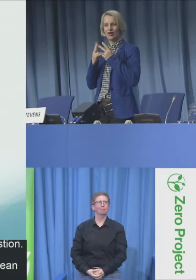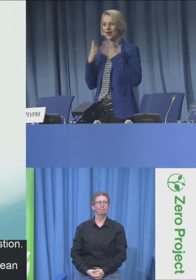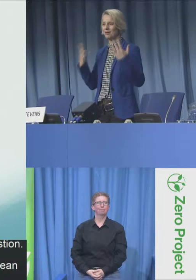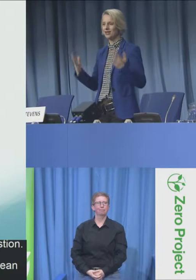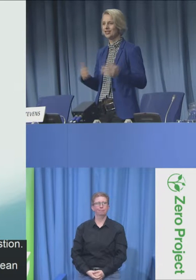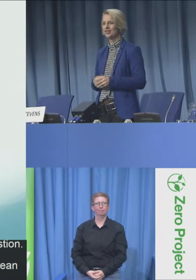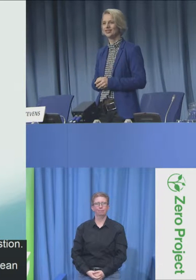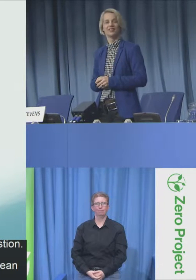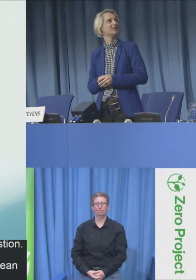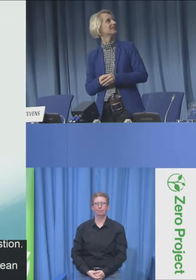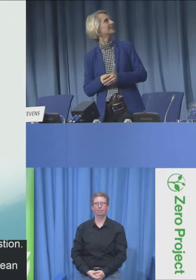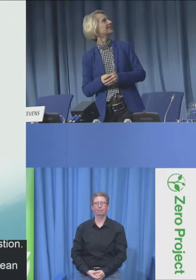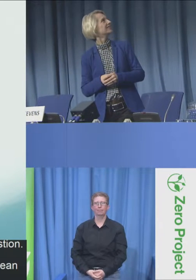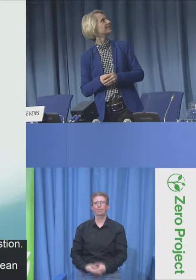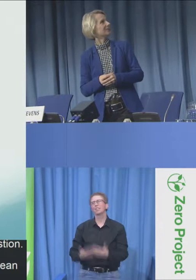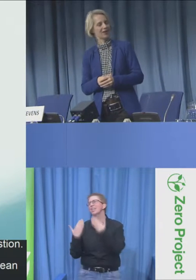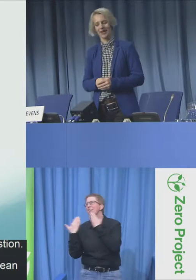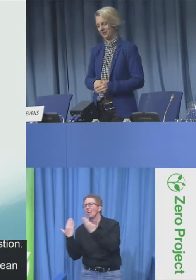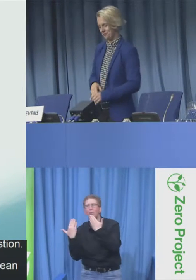Thank you, thank you very much.